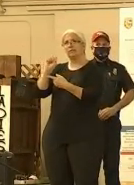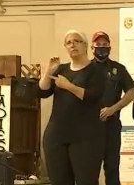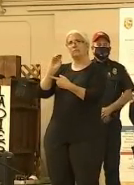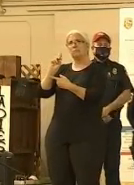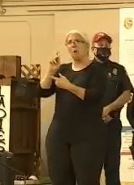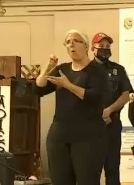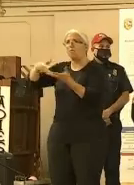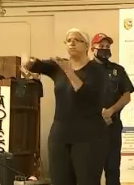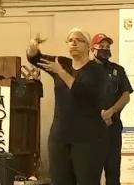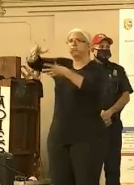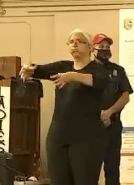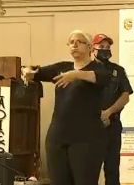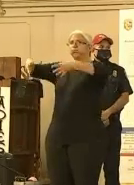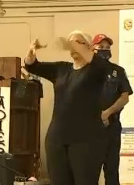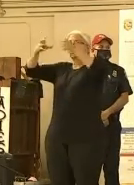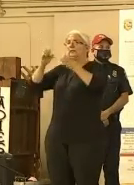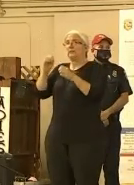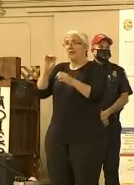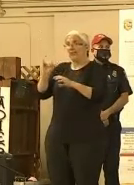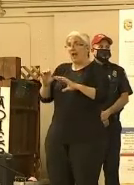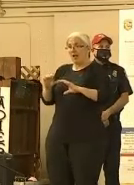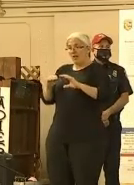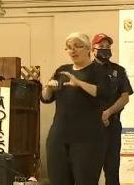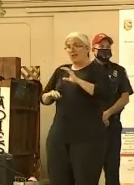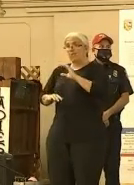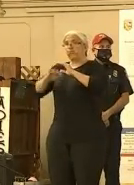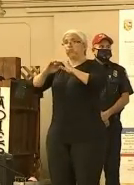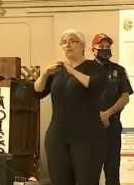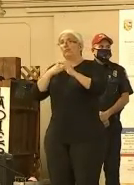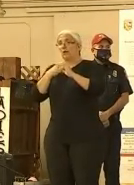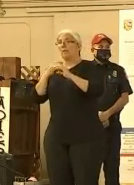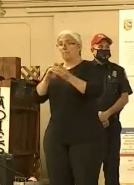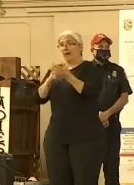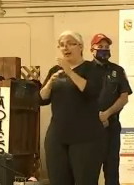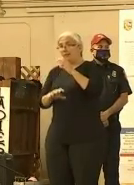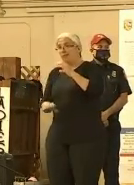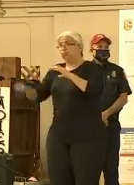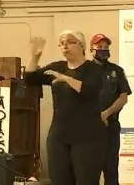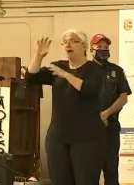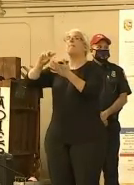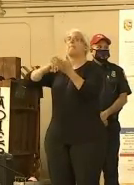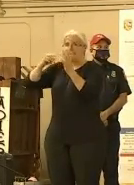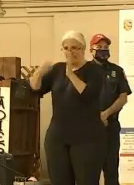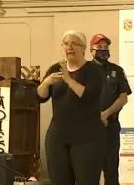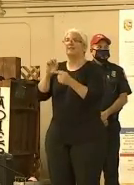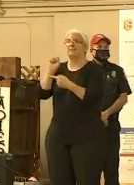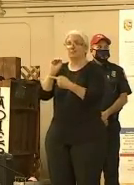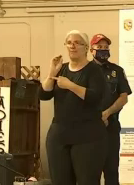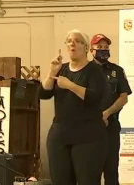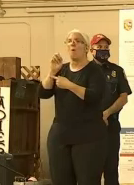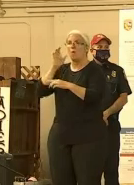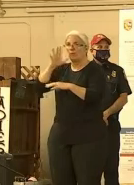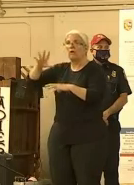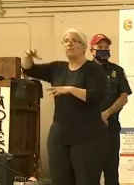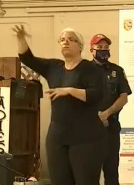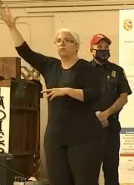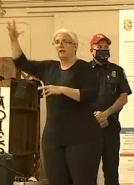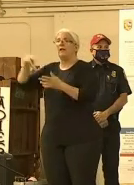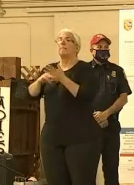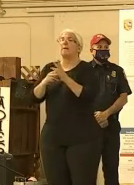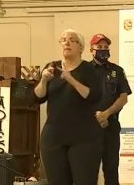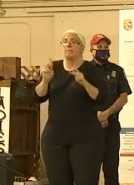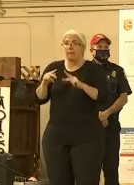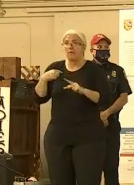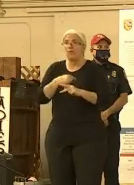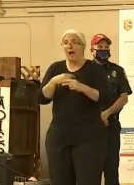arise on us. We do have resources on the ground, and we have our aircraft resources that we'll be engaging heavily today as